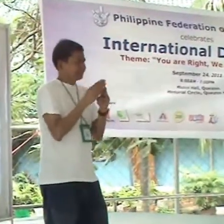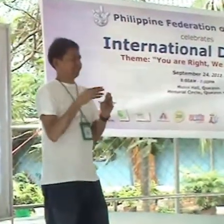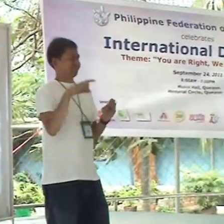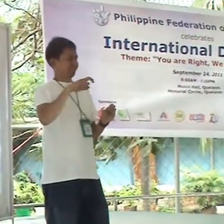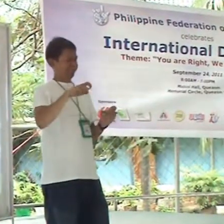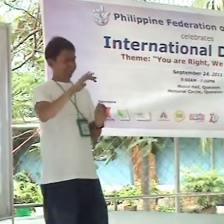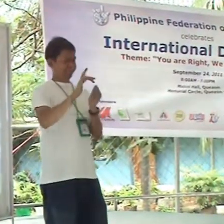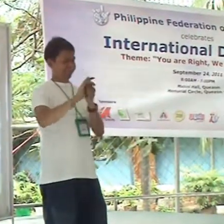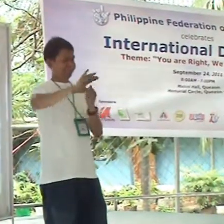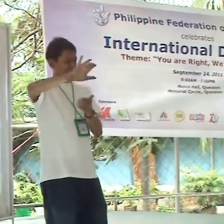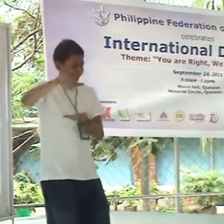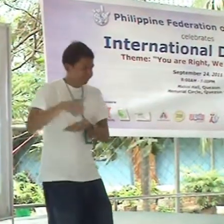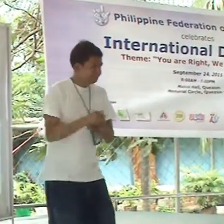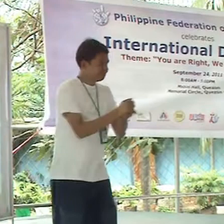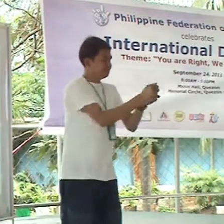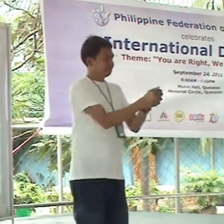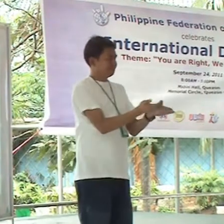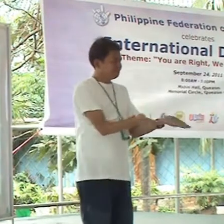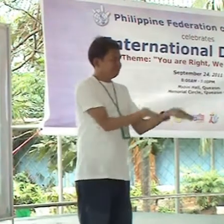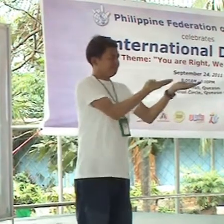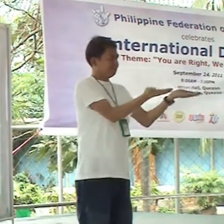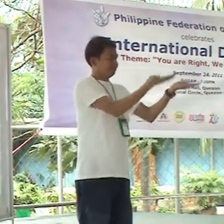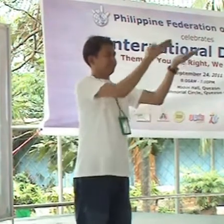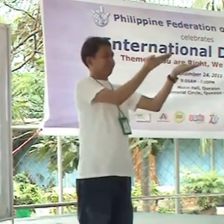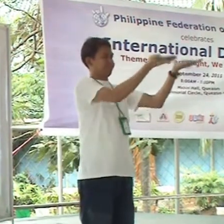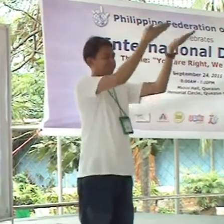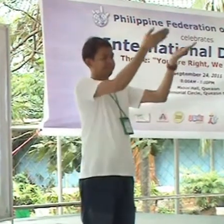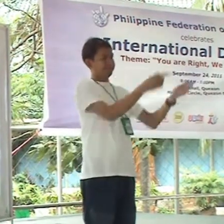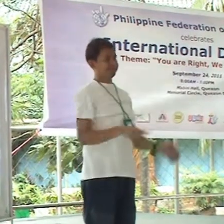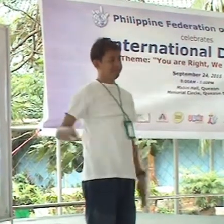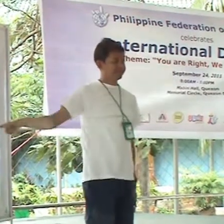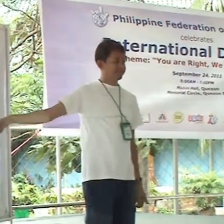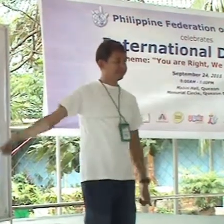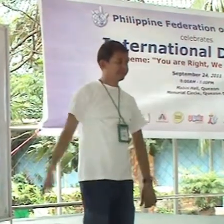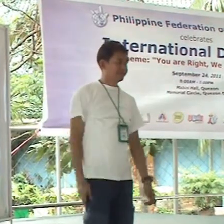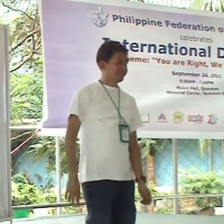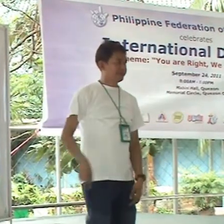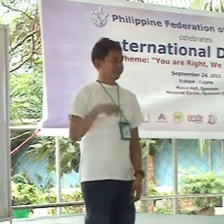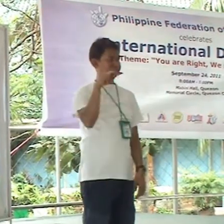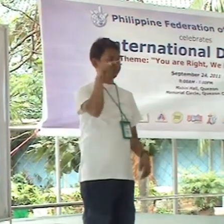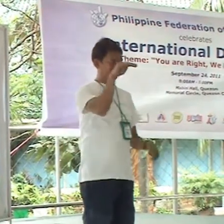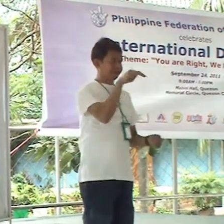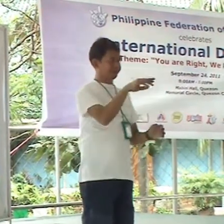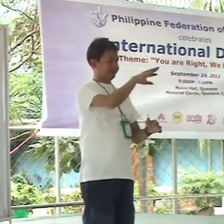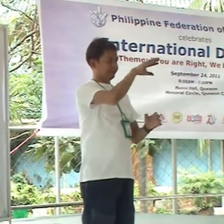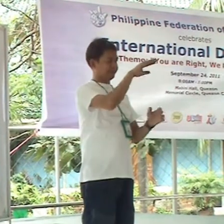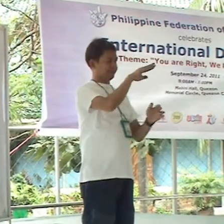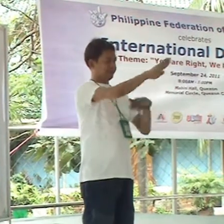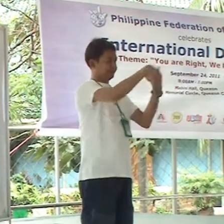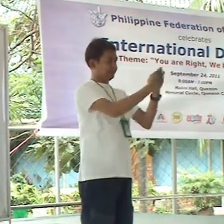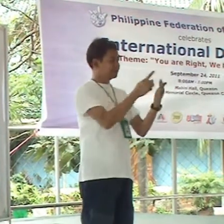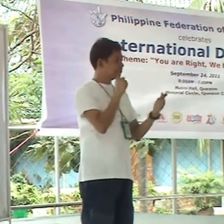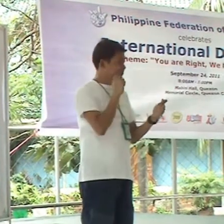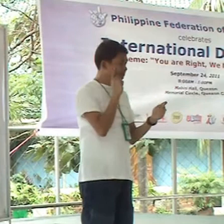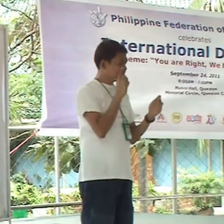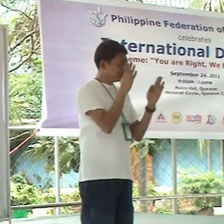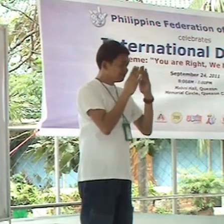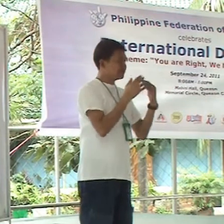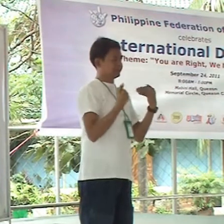So, for example, you have a problem, the organization can somehow help you. And also,